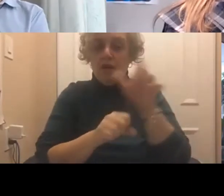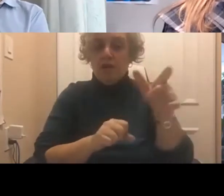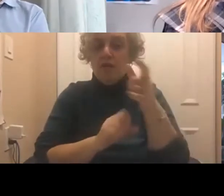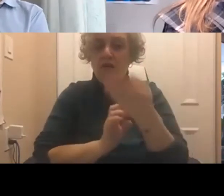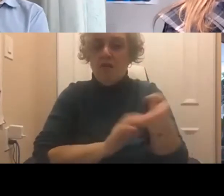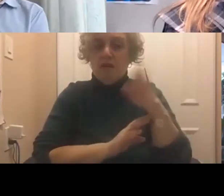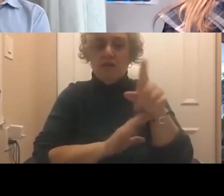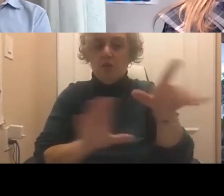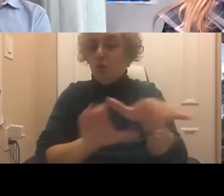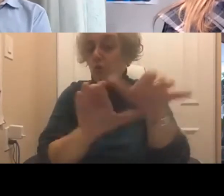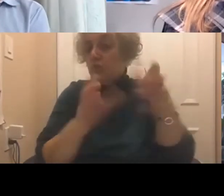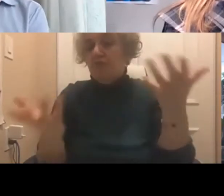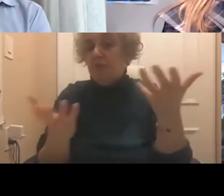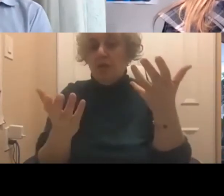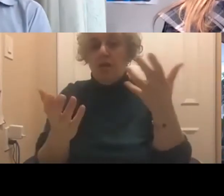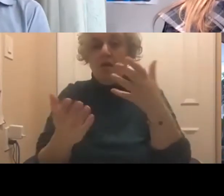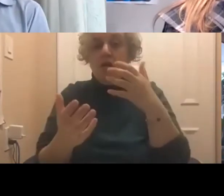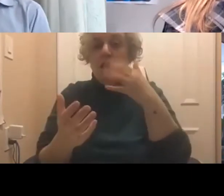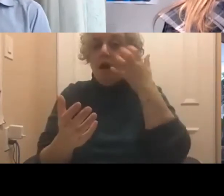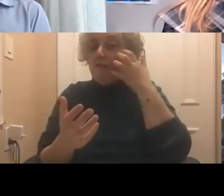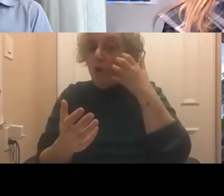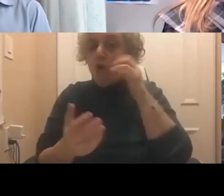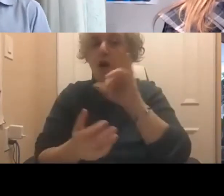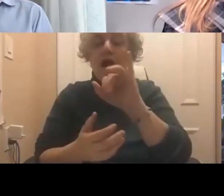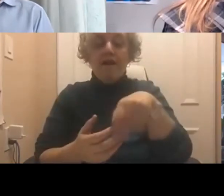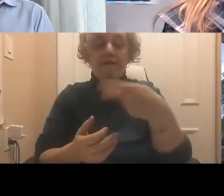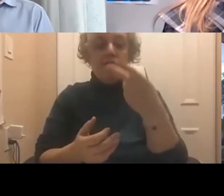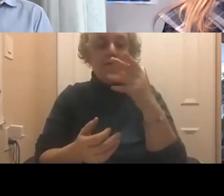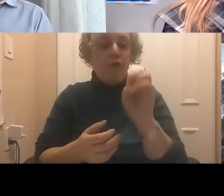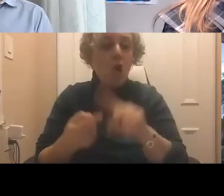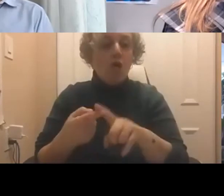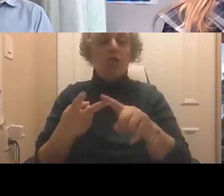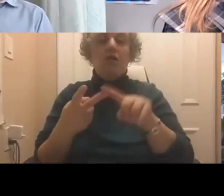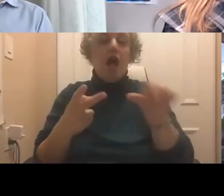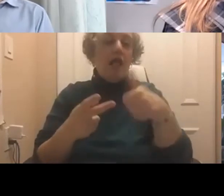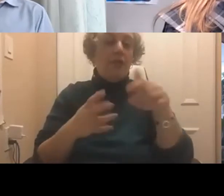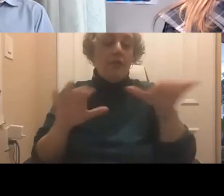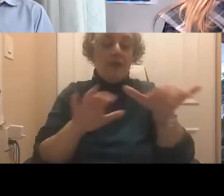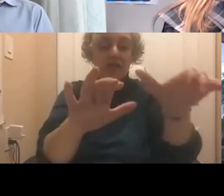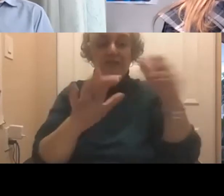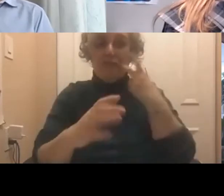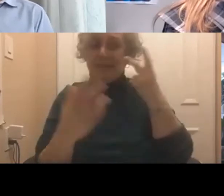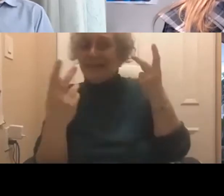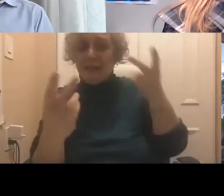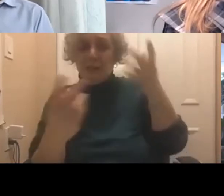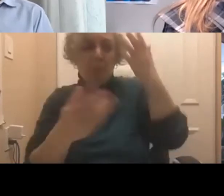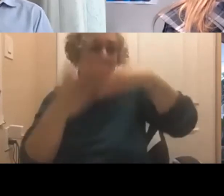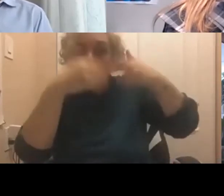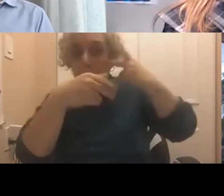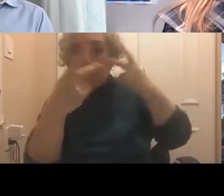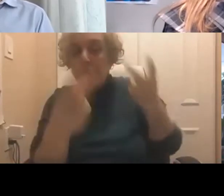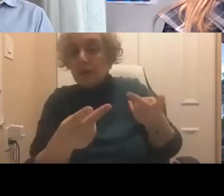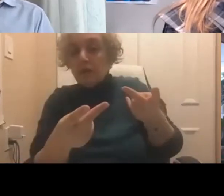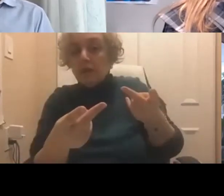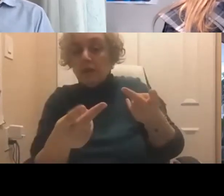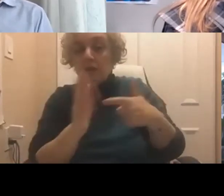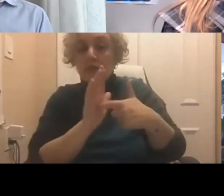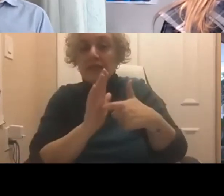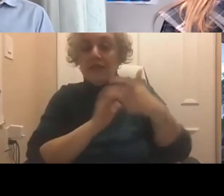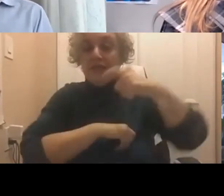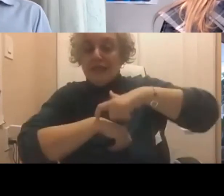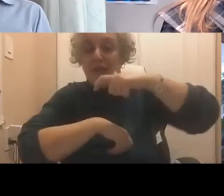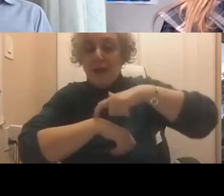doing iPhone or other activities. Now, you may not see that in a log of time.